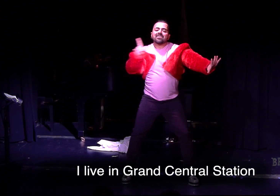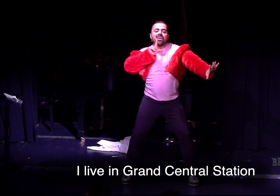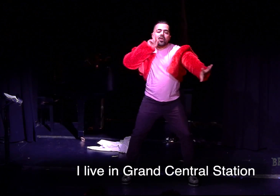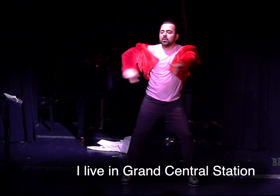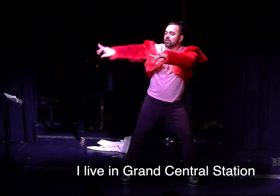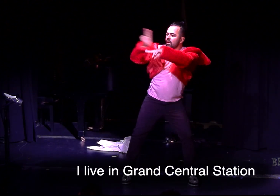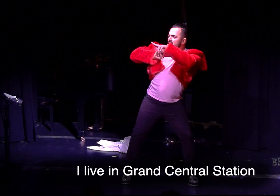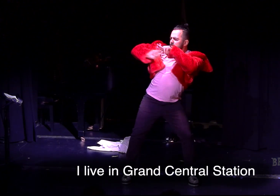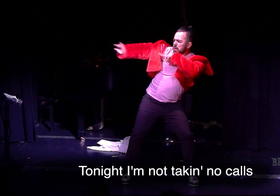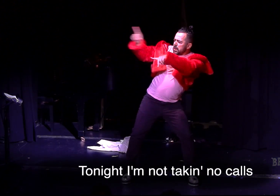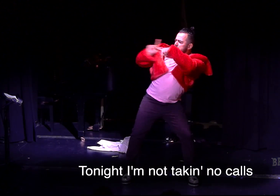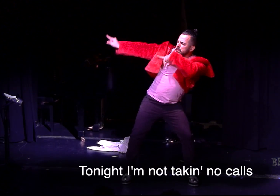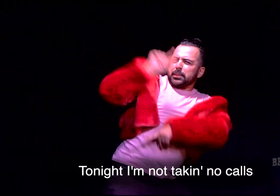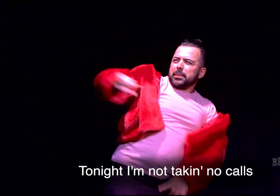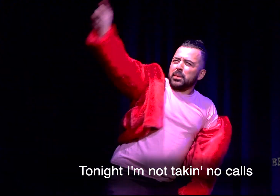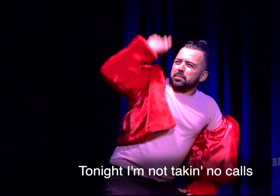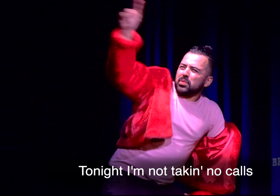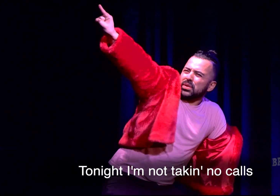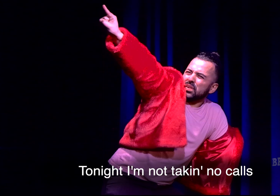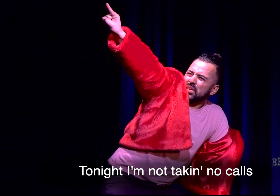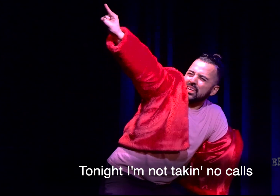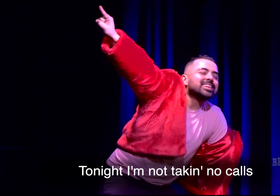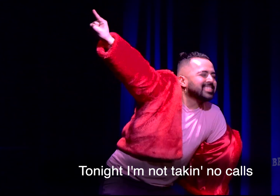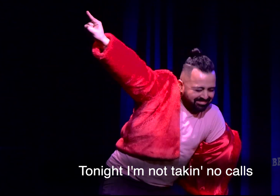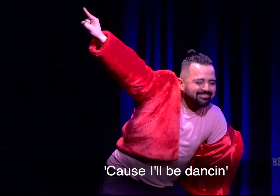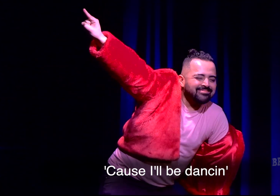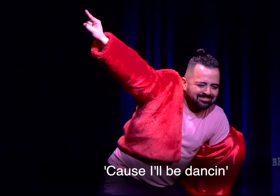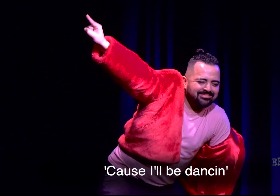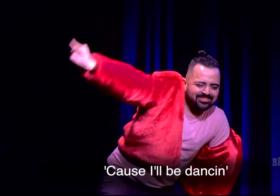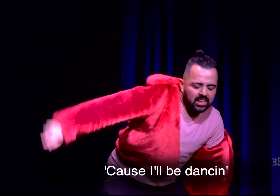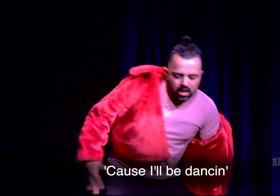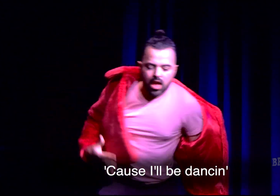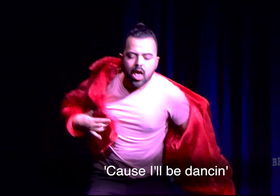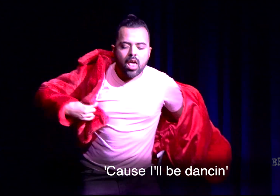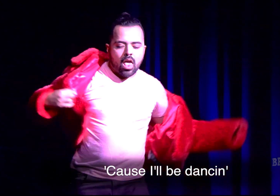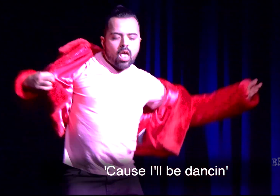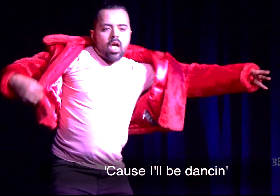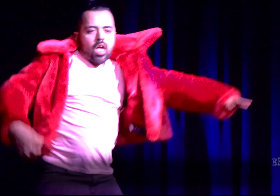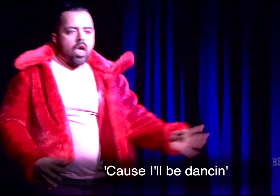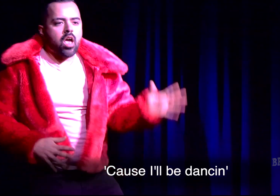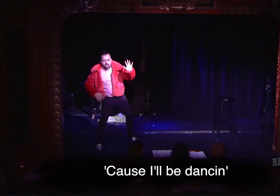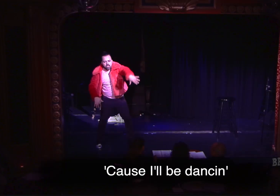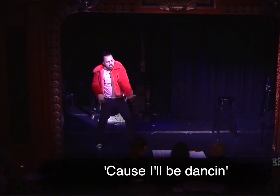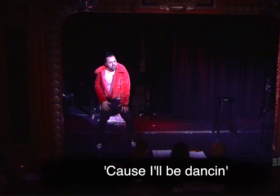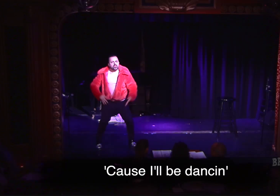Station Tonight I'm not taking no calls Cause I'll be dancing Tonight I'm not taking